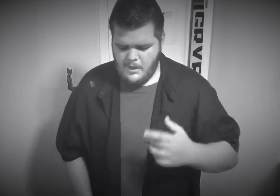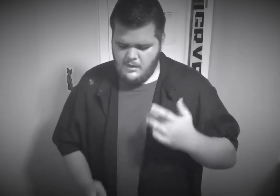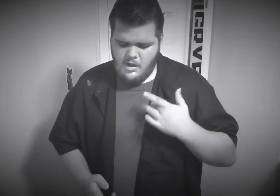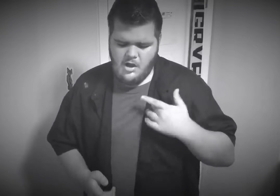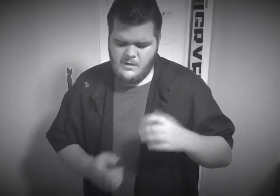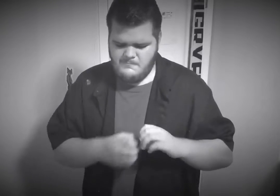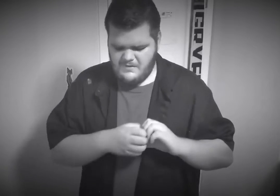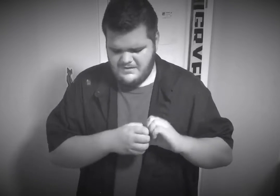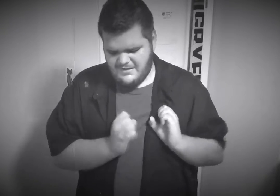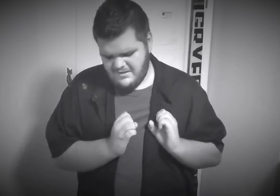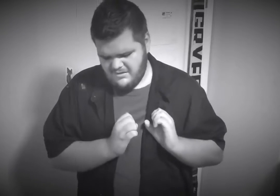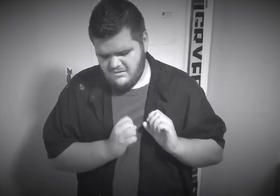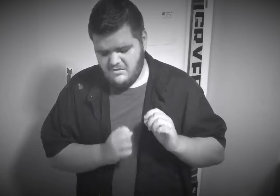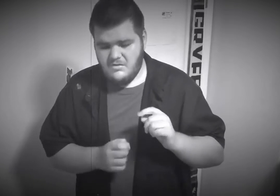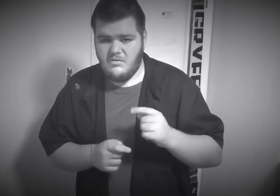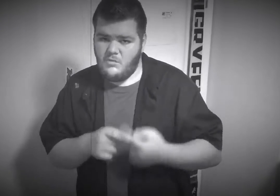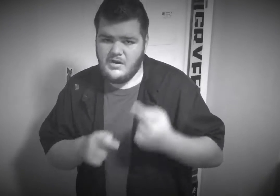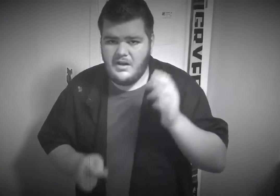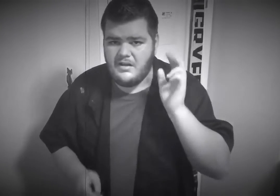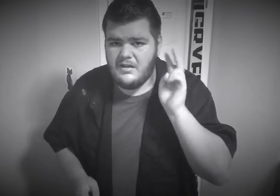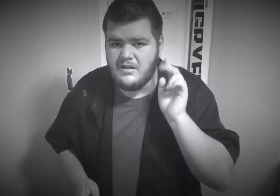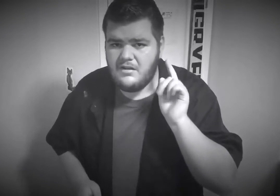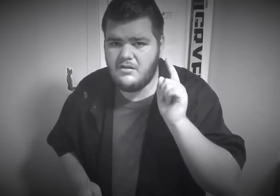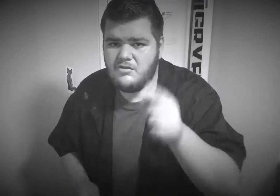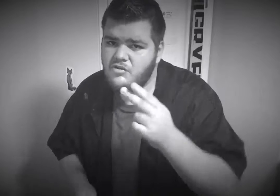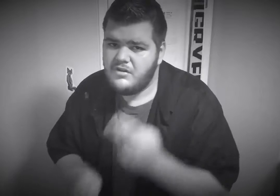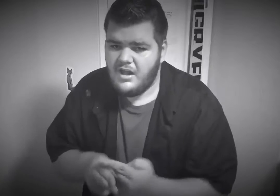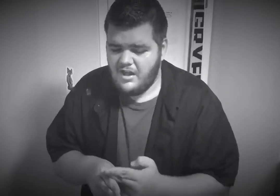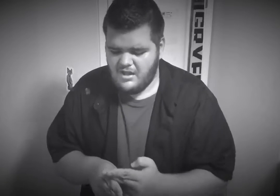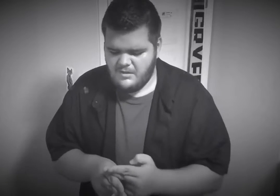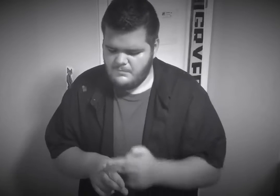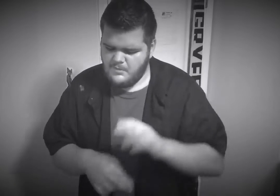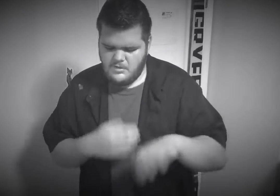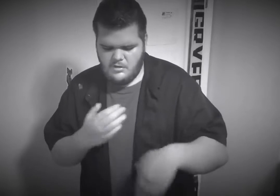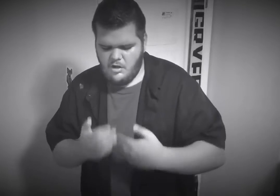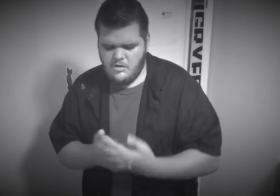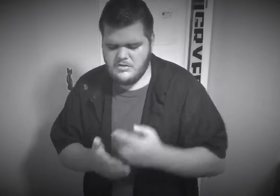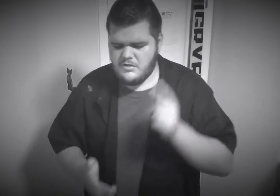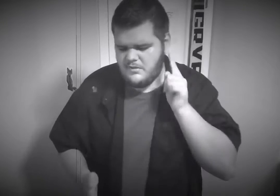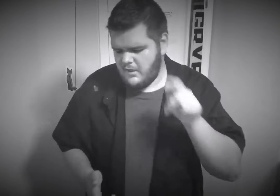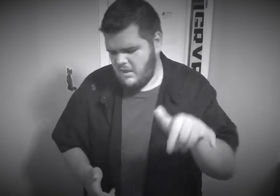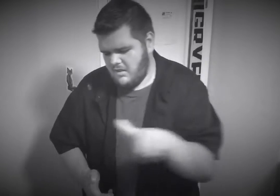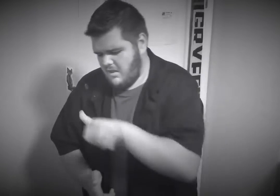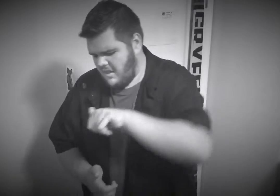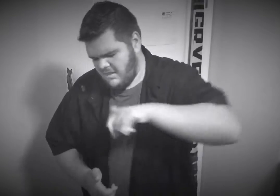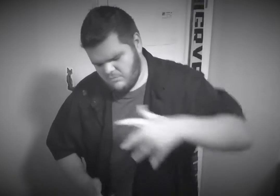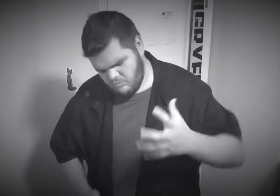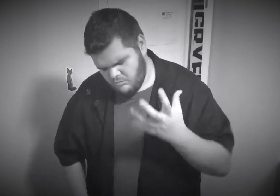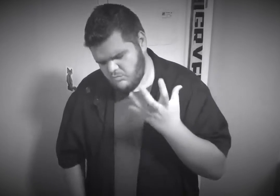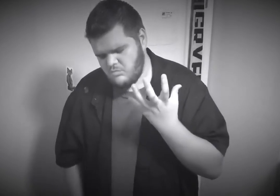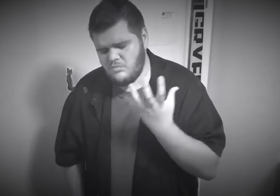heart breaks a little when I hear your name It all just sounds like ooh